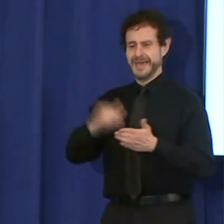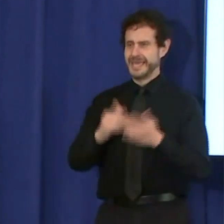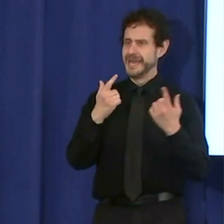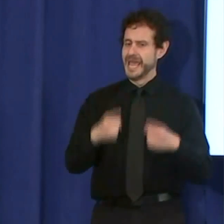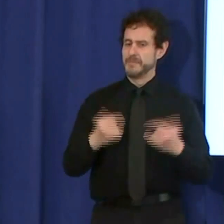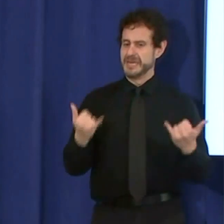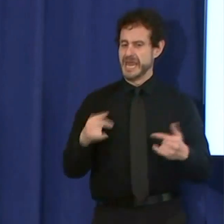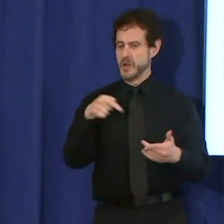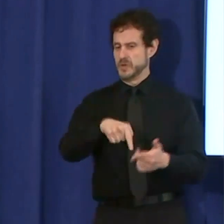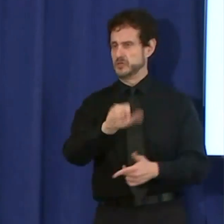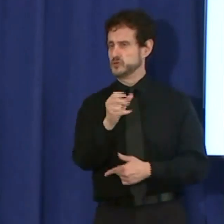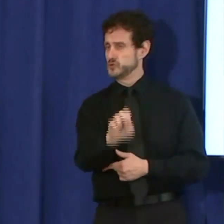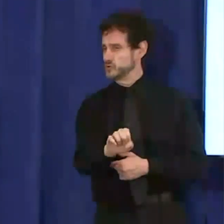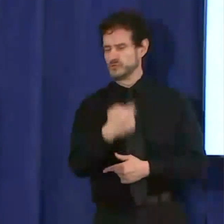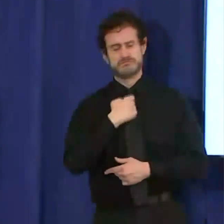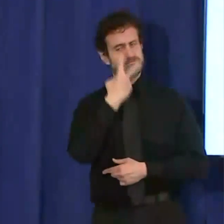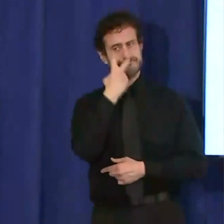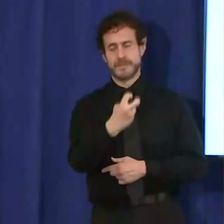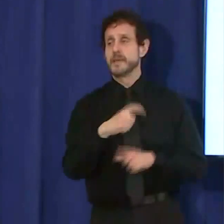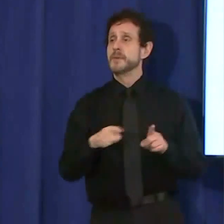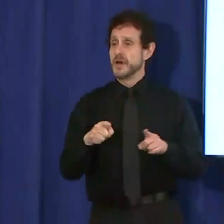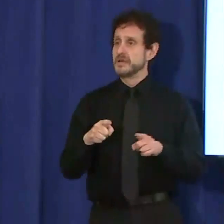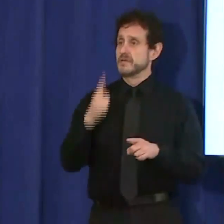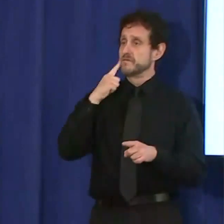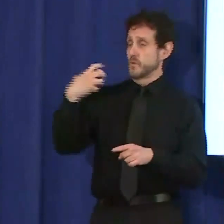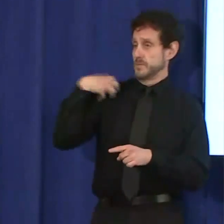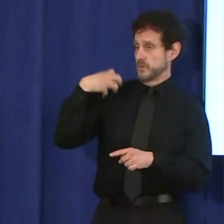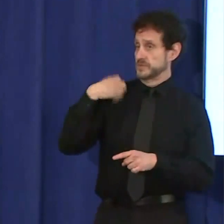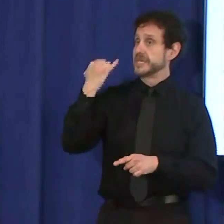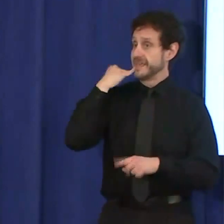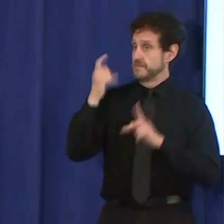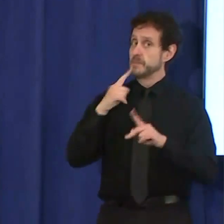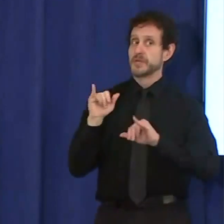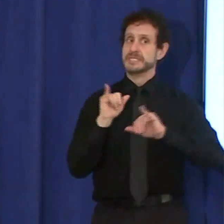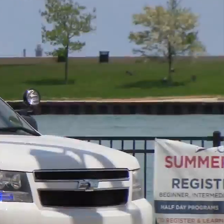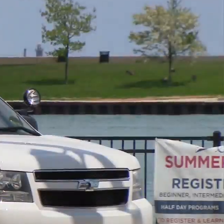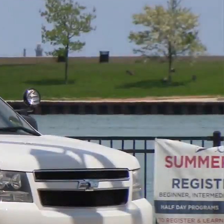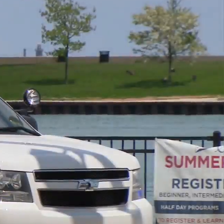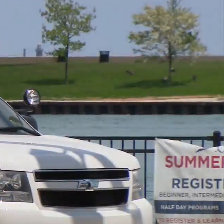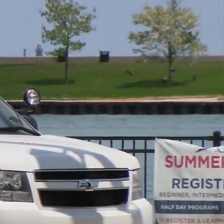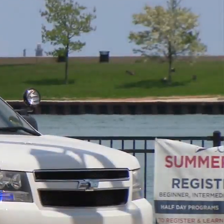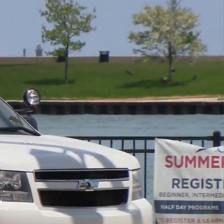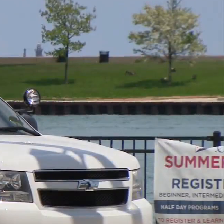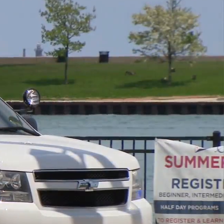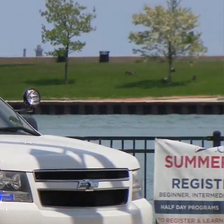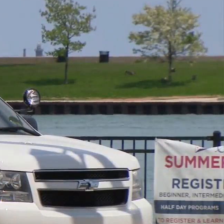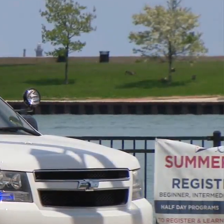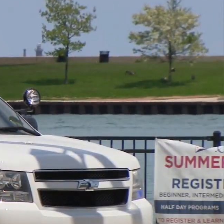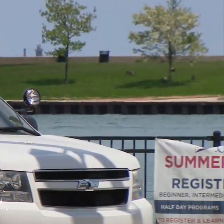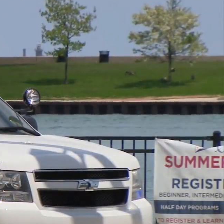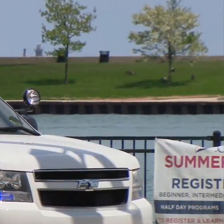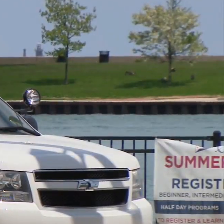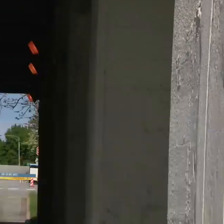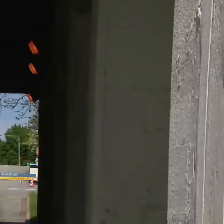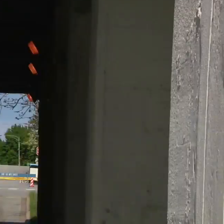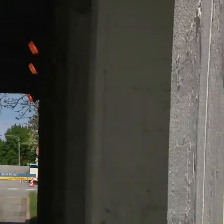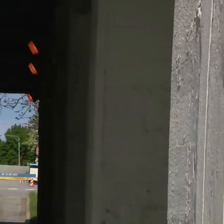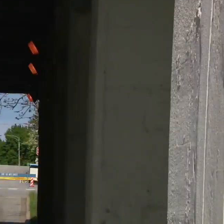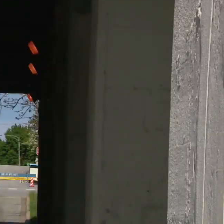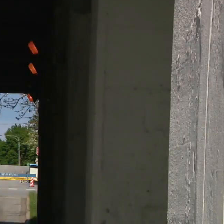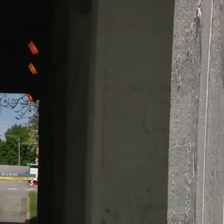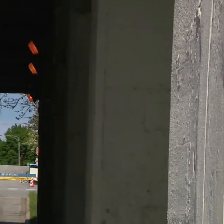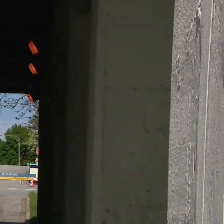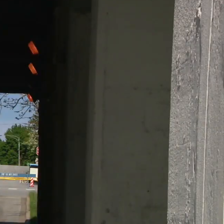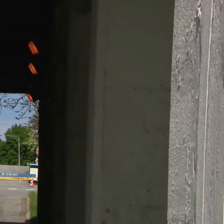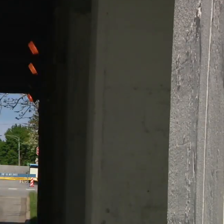employers. If your people can telework, that's a safer option. The mayor also said there was a part two of the